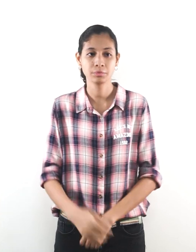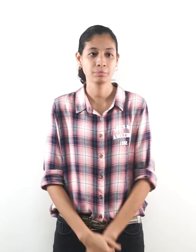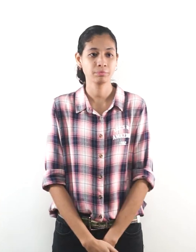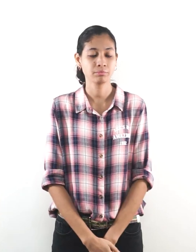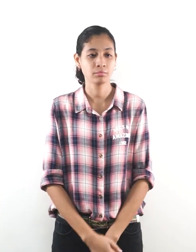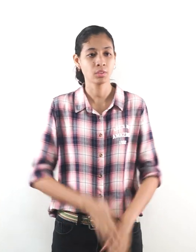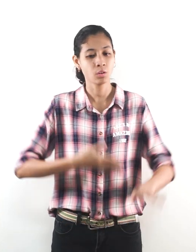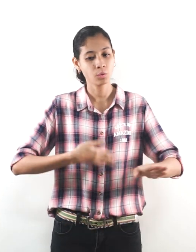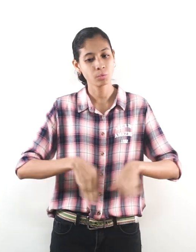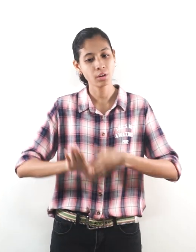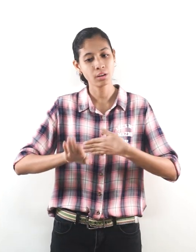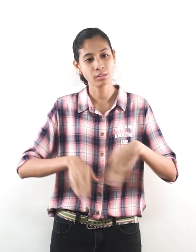Walk,